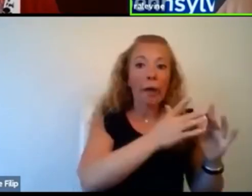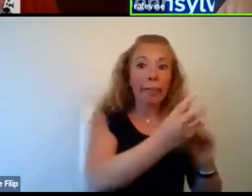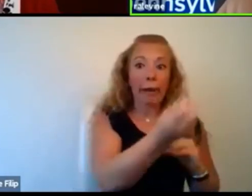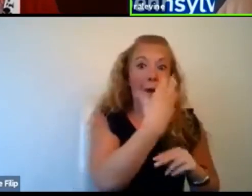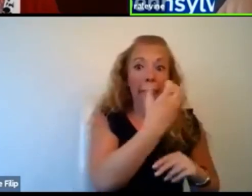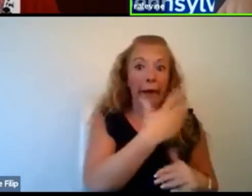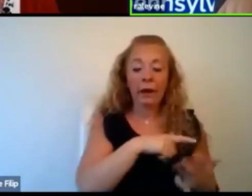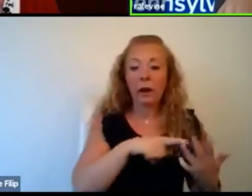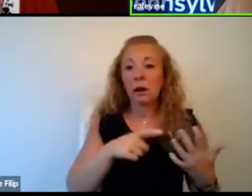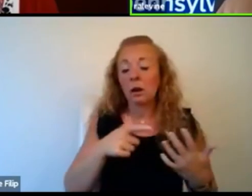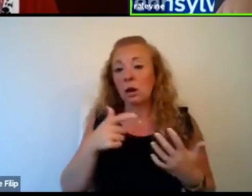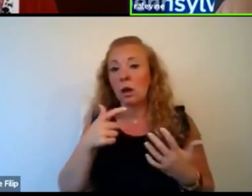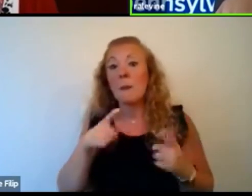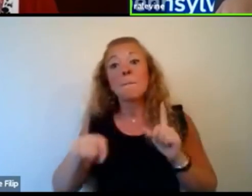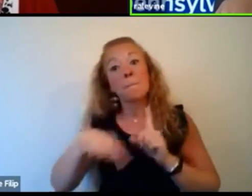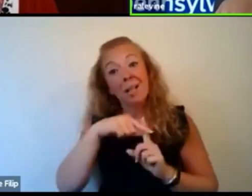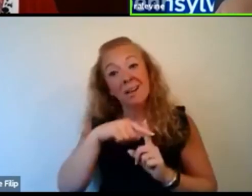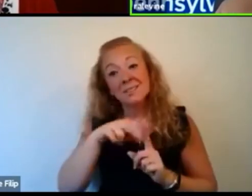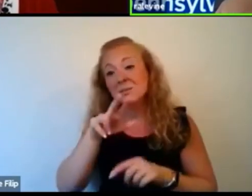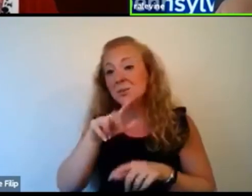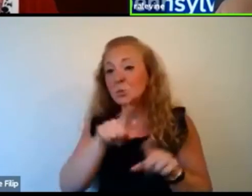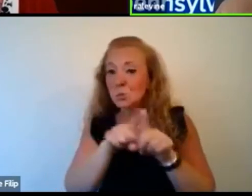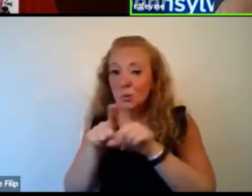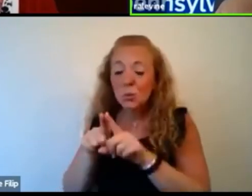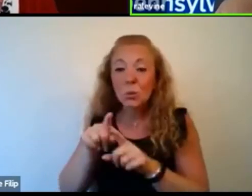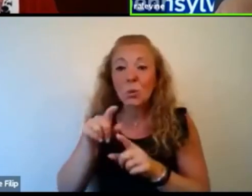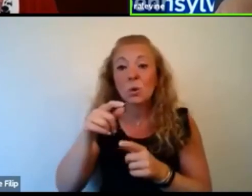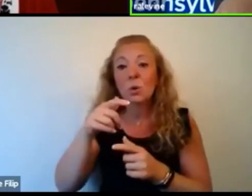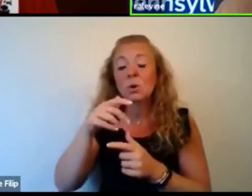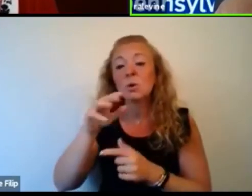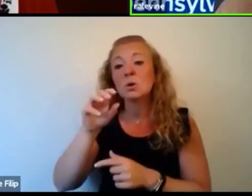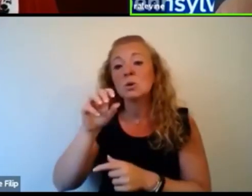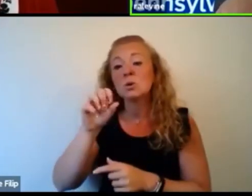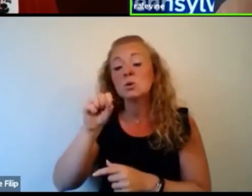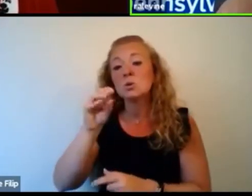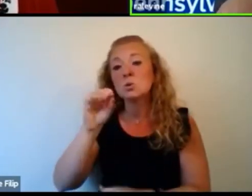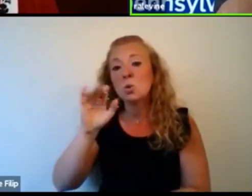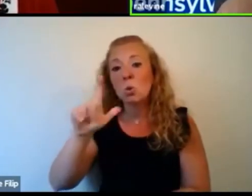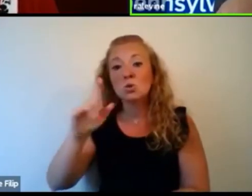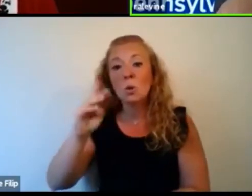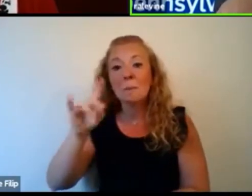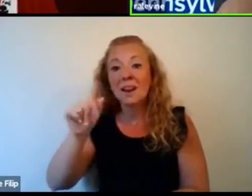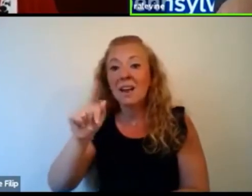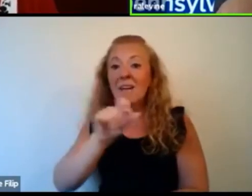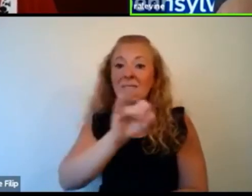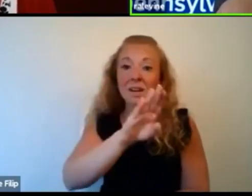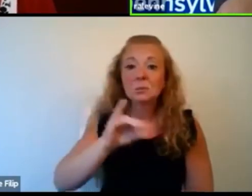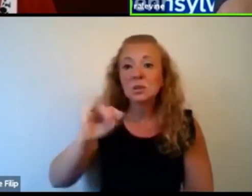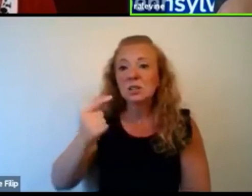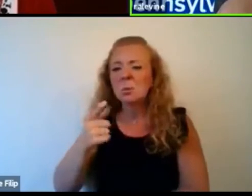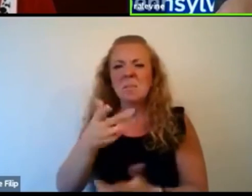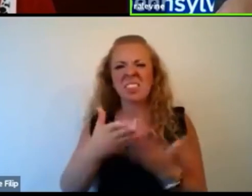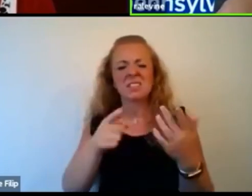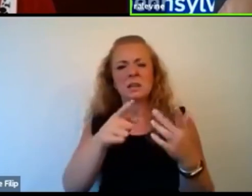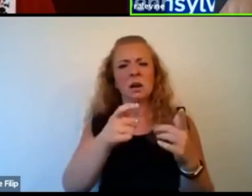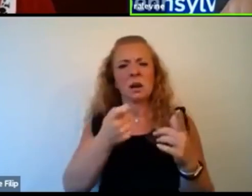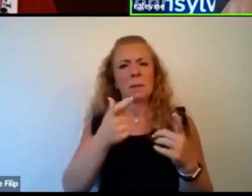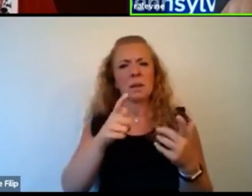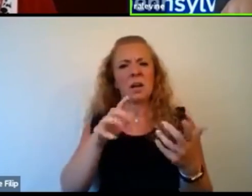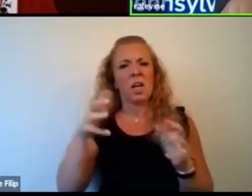uh, but then, of course, in terms of social media, where many things get distorted for many different reasons.